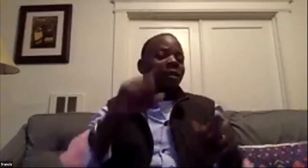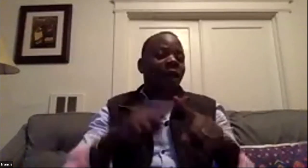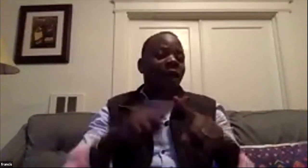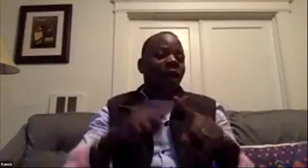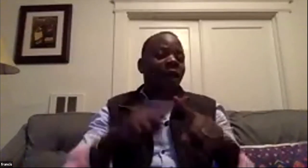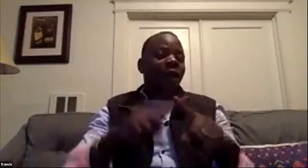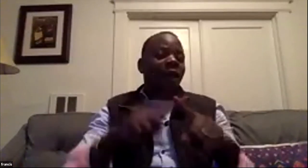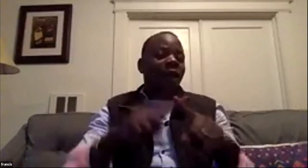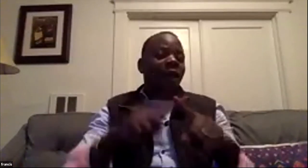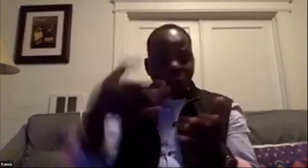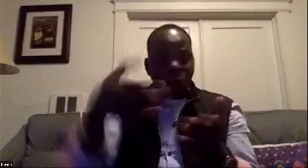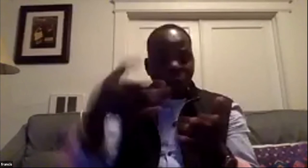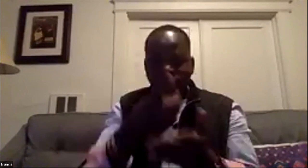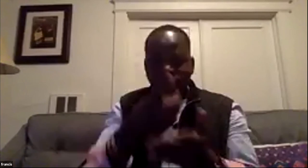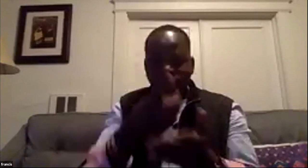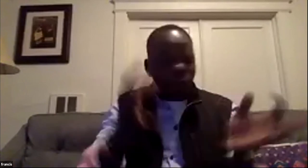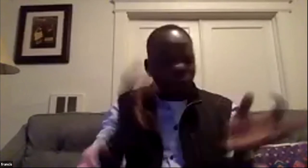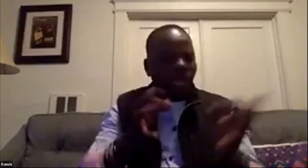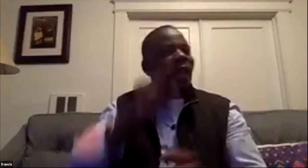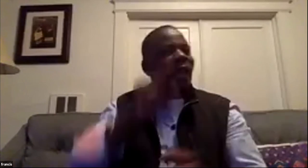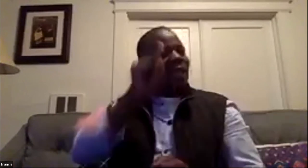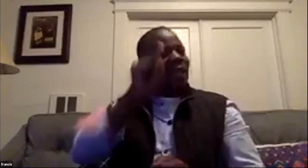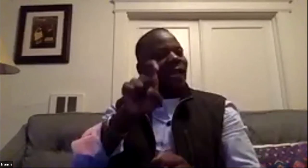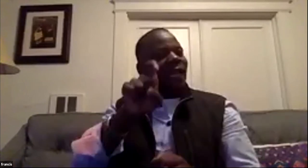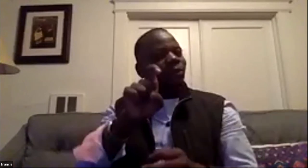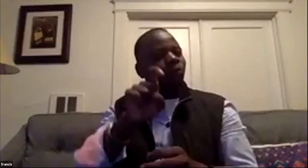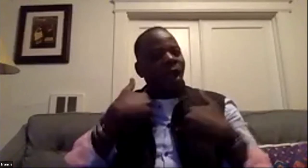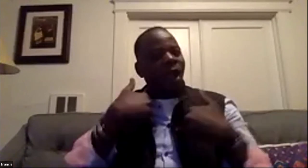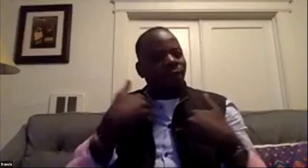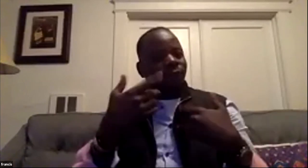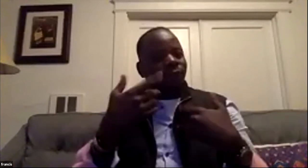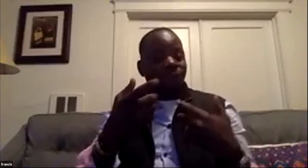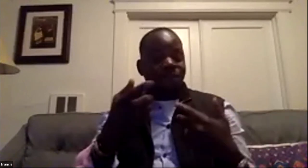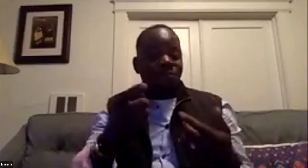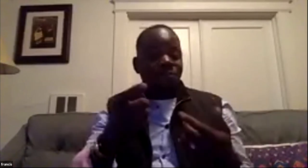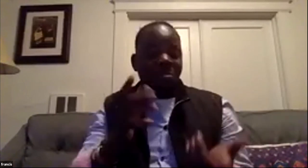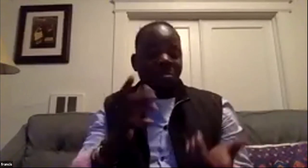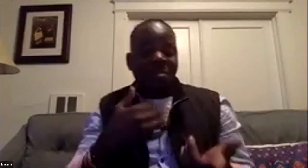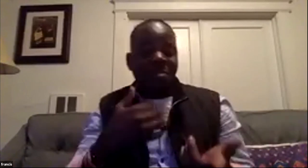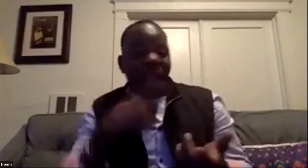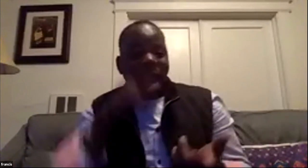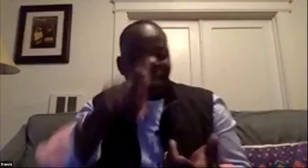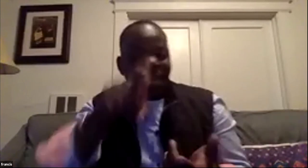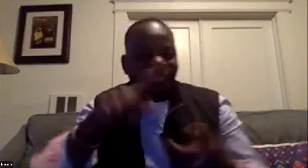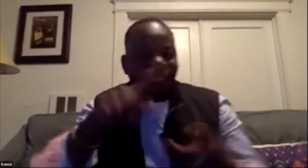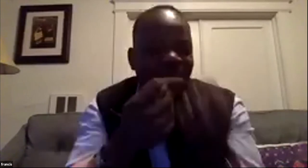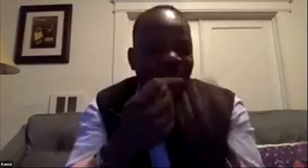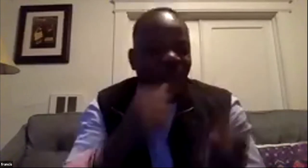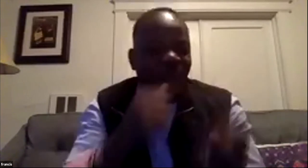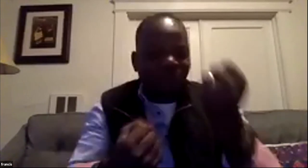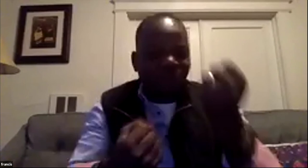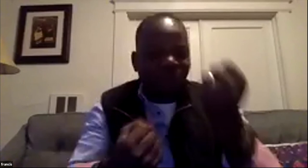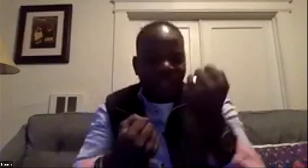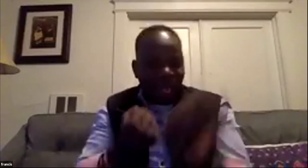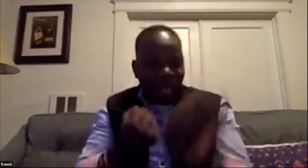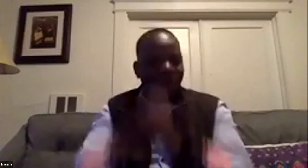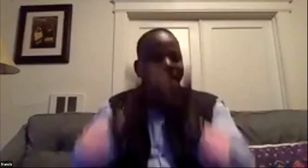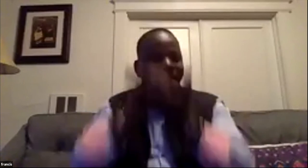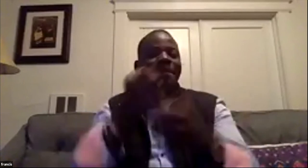we're trying to figure out ways to do everything you're saying hang on let's do a good design team hang